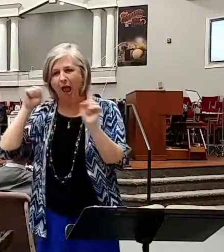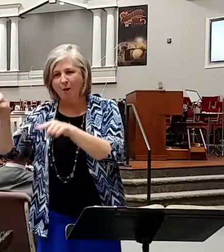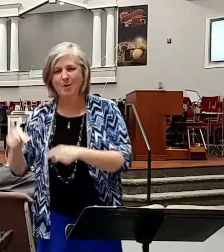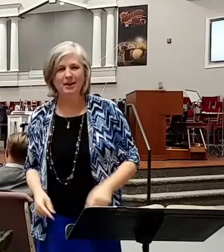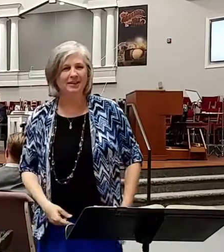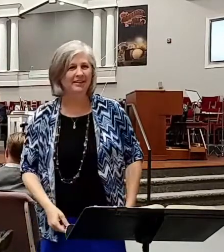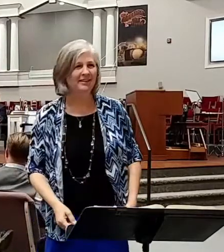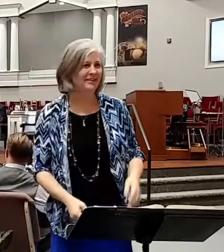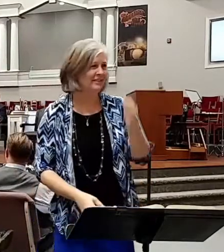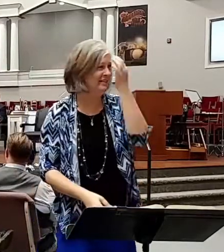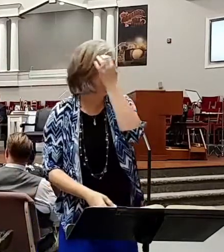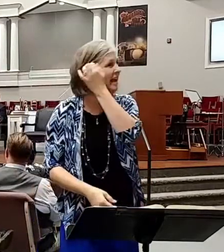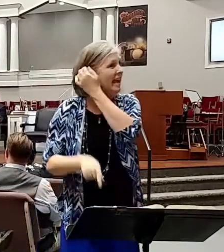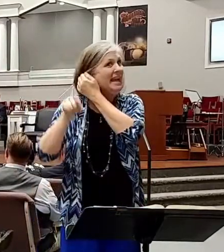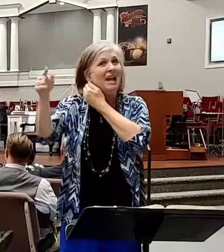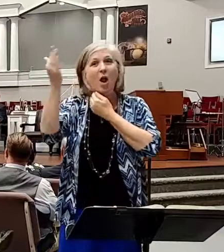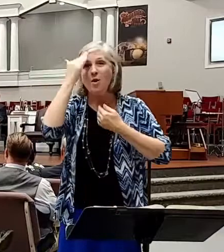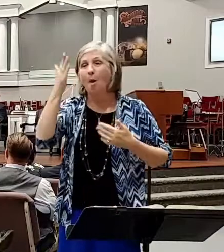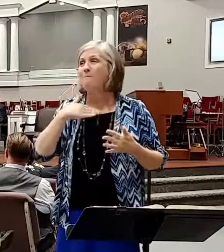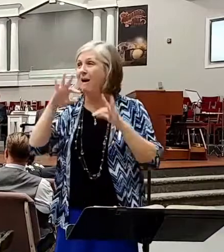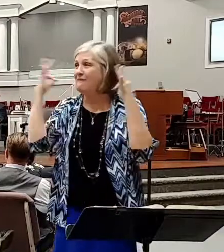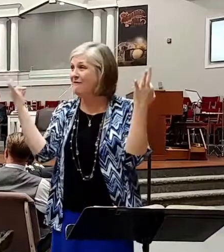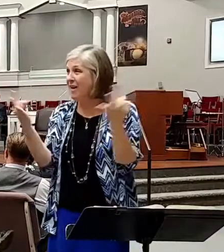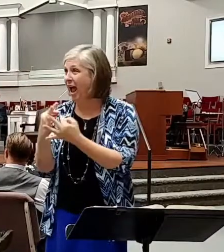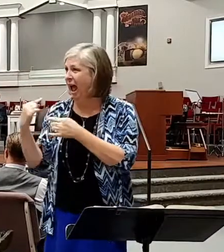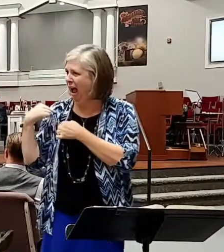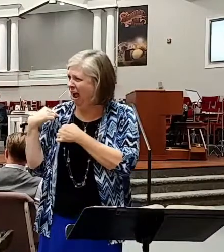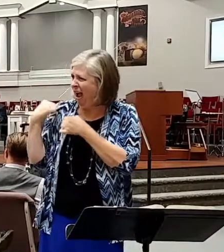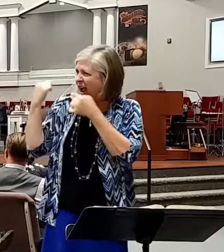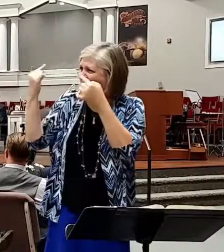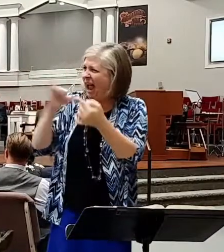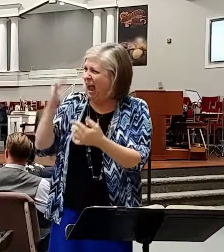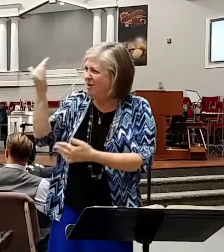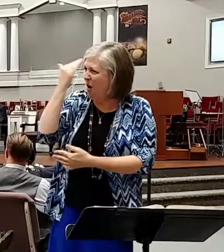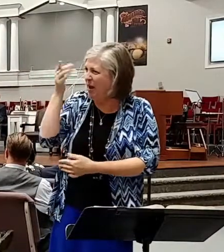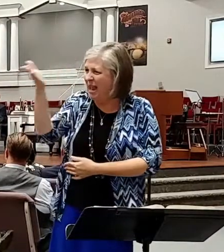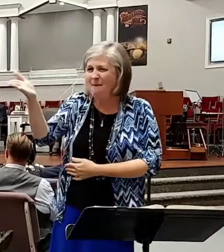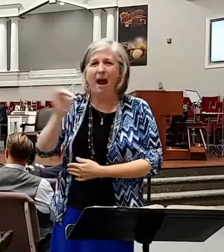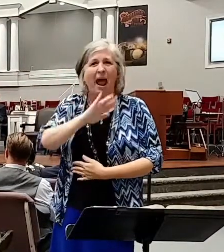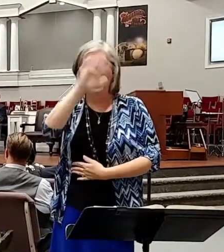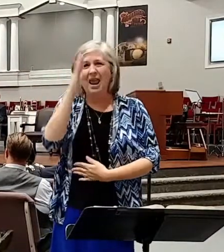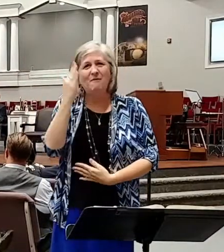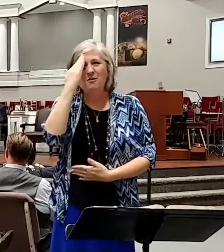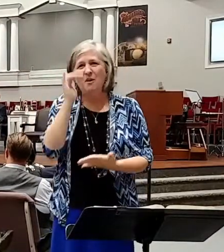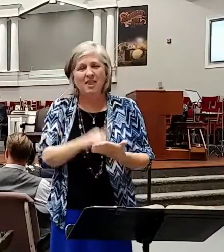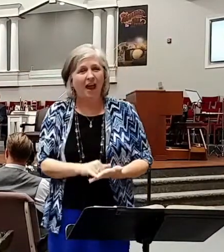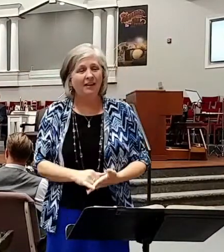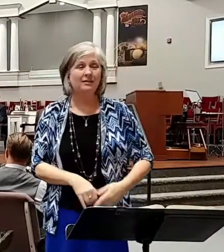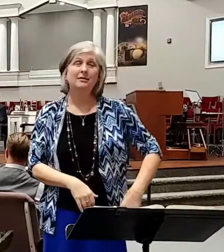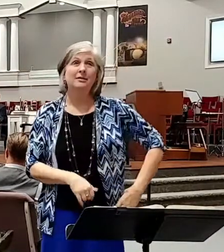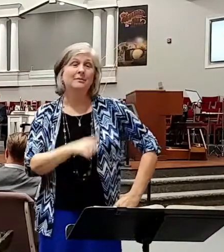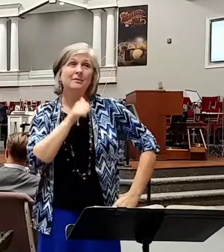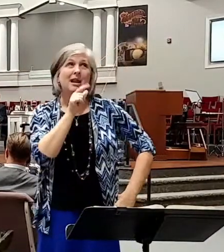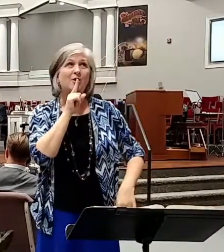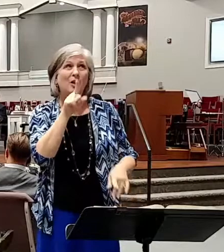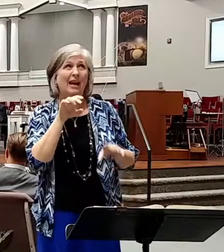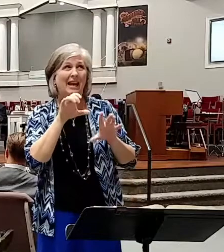He knew my family. All these years I've known him, I never knew that. I'm not sure if he spent some time in jail with them. But anyway,